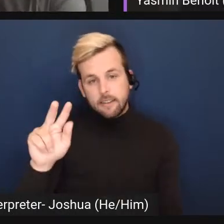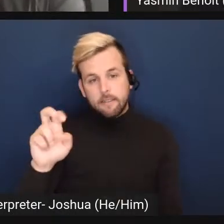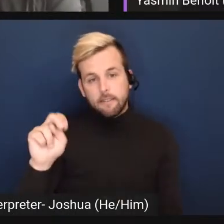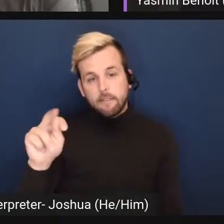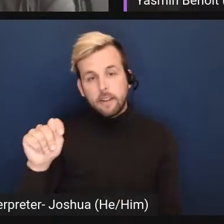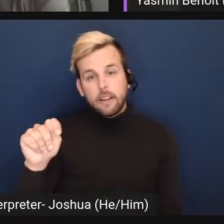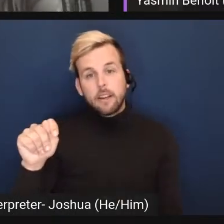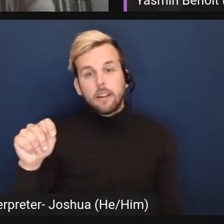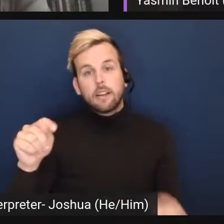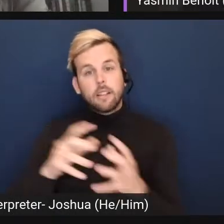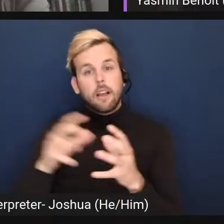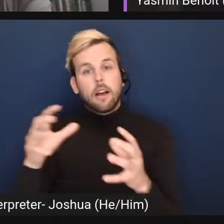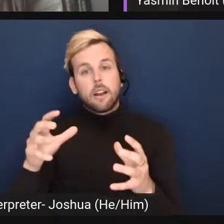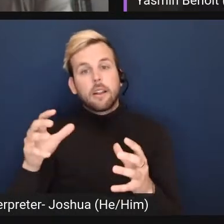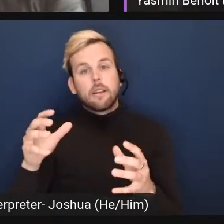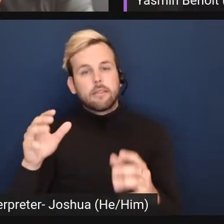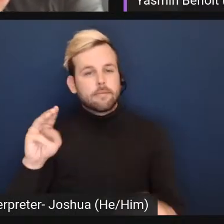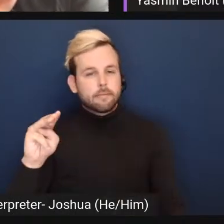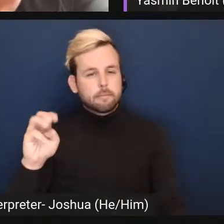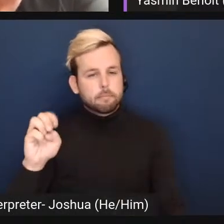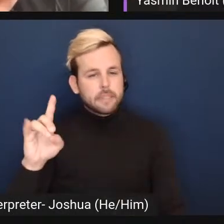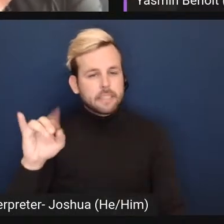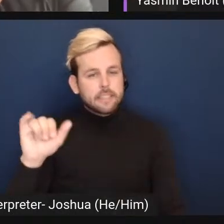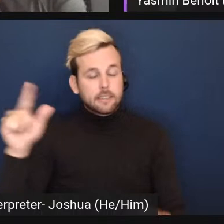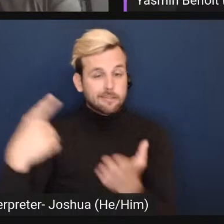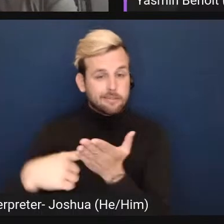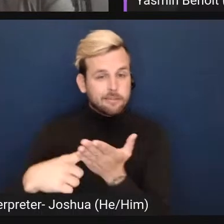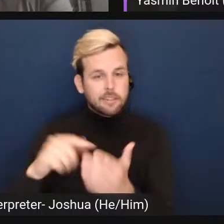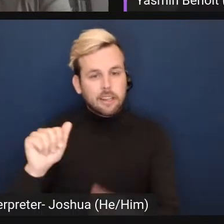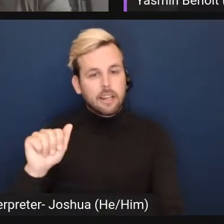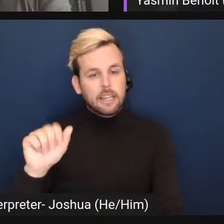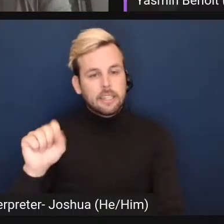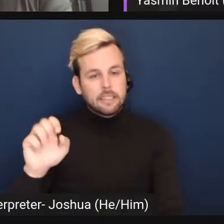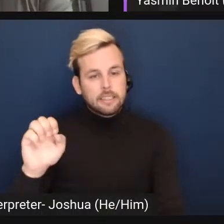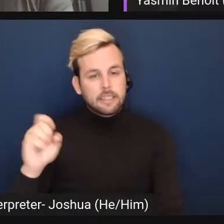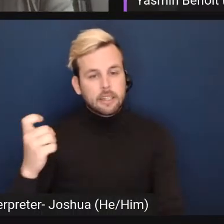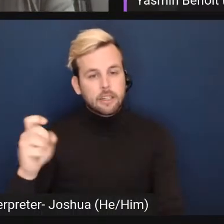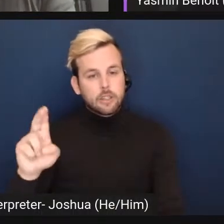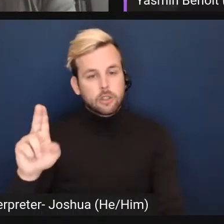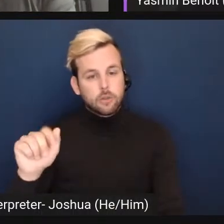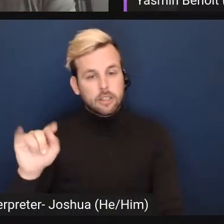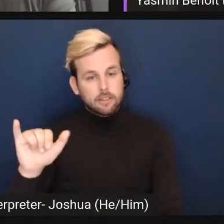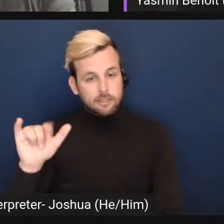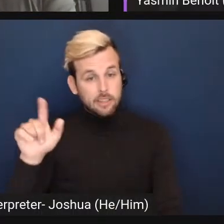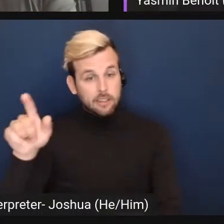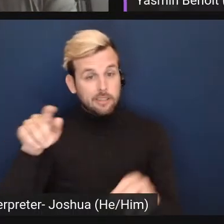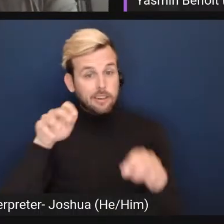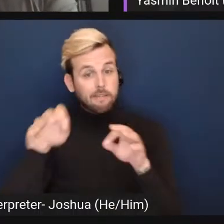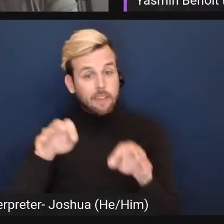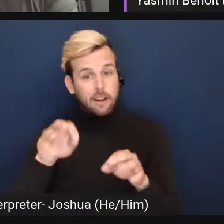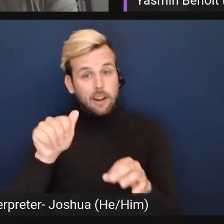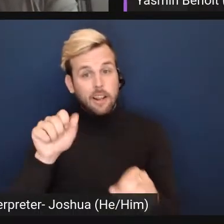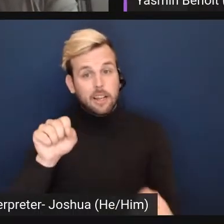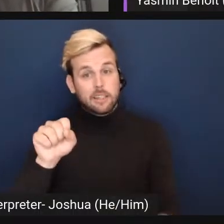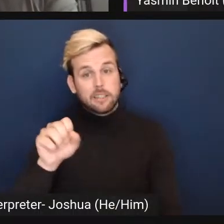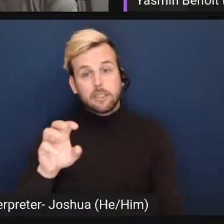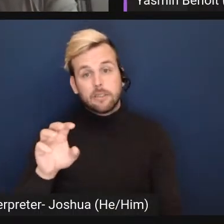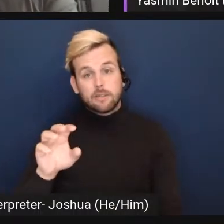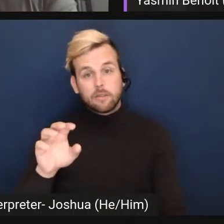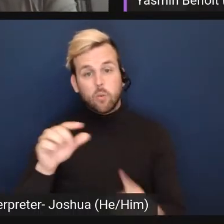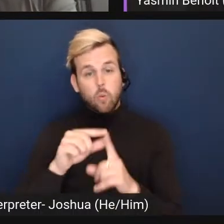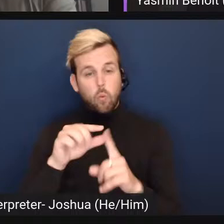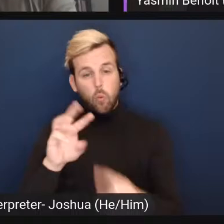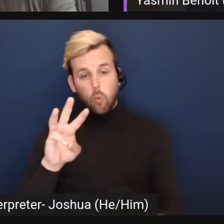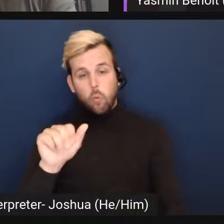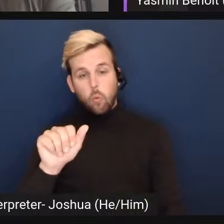point of reference for many media outlets to discuss asexuality, having what they're defining as watery definitions